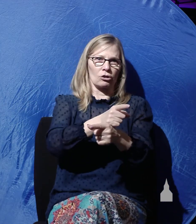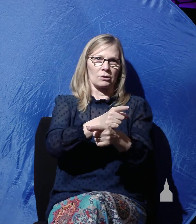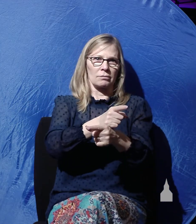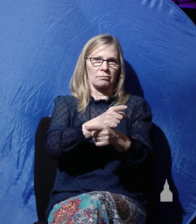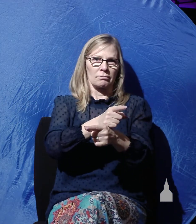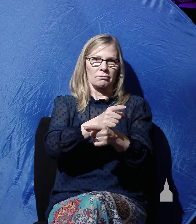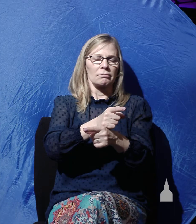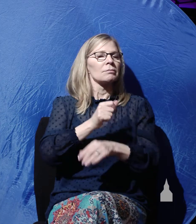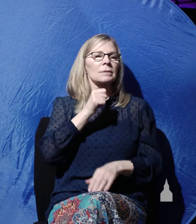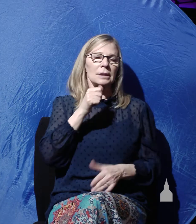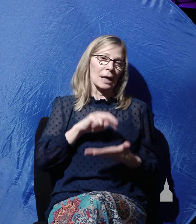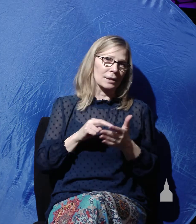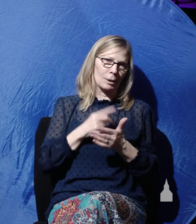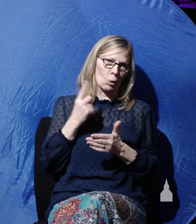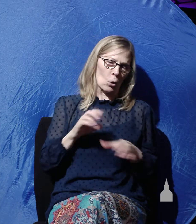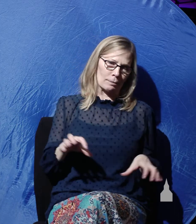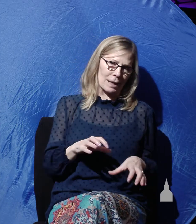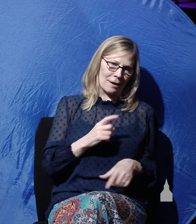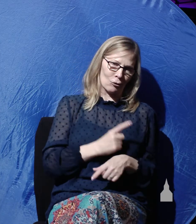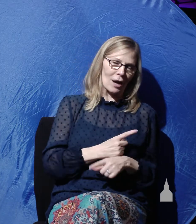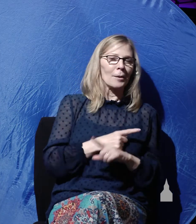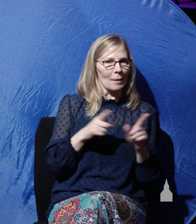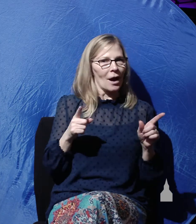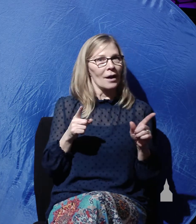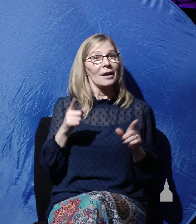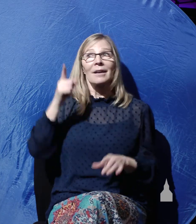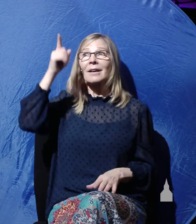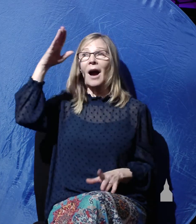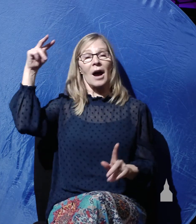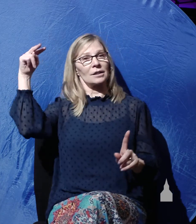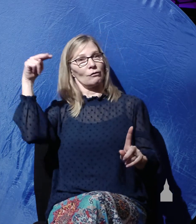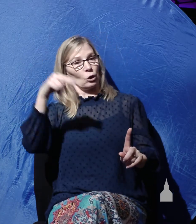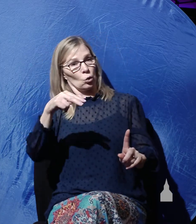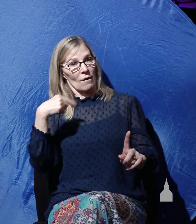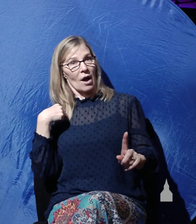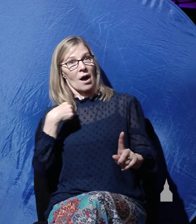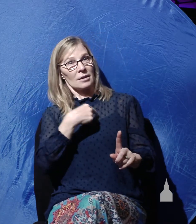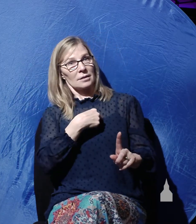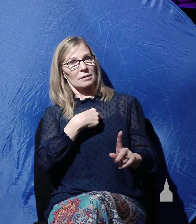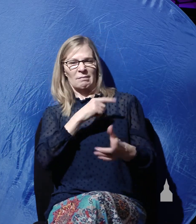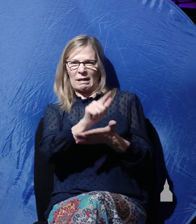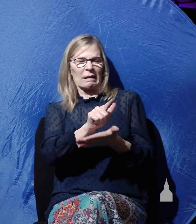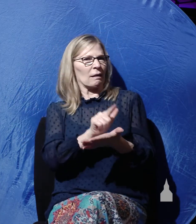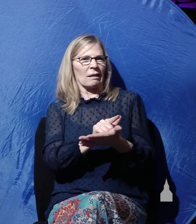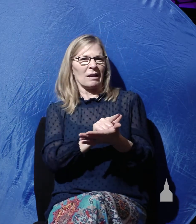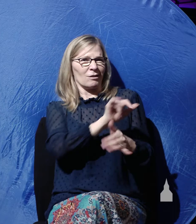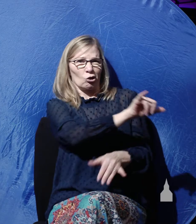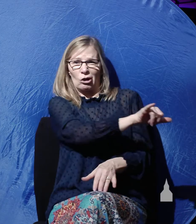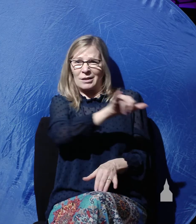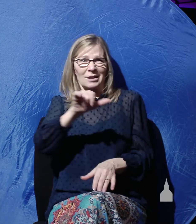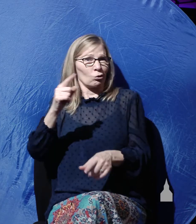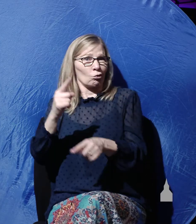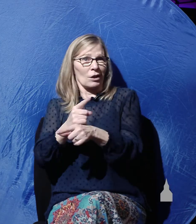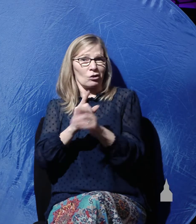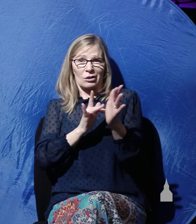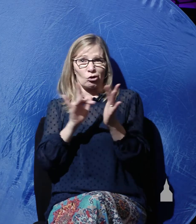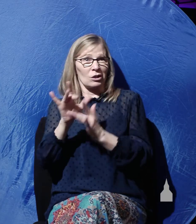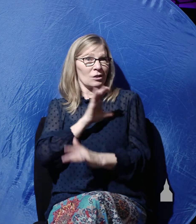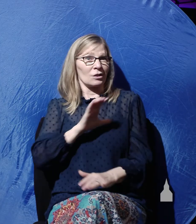but it does mean as far as God sees us, we are legally just as righteous as Jesus Christ. That is the